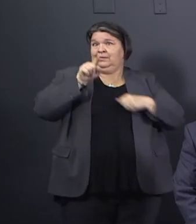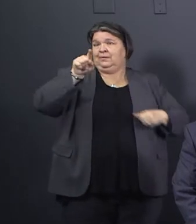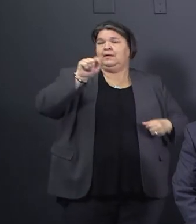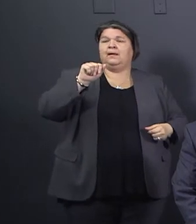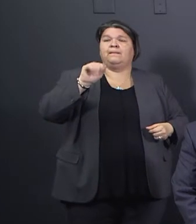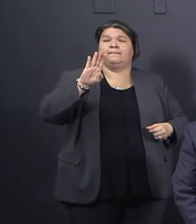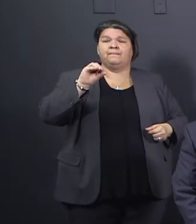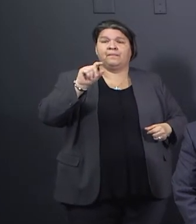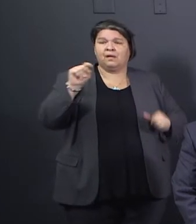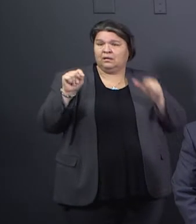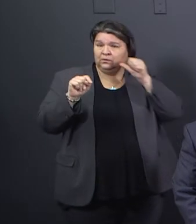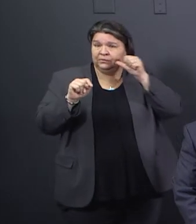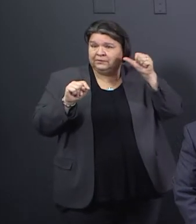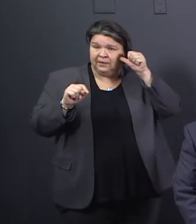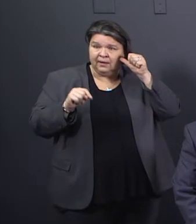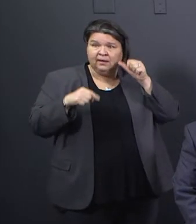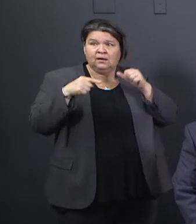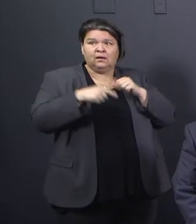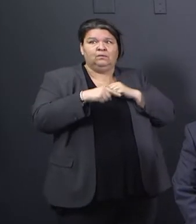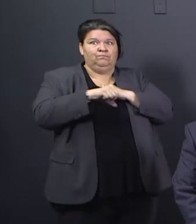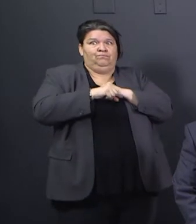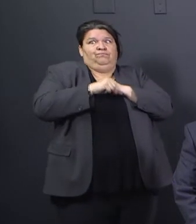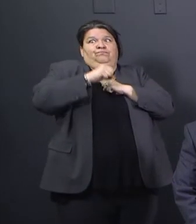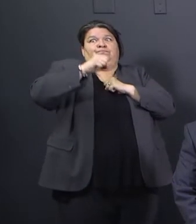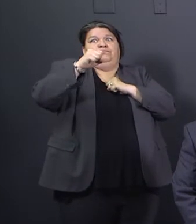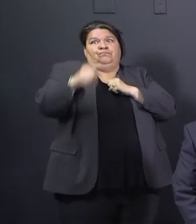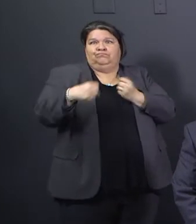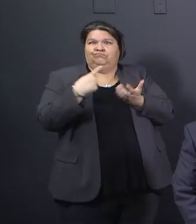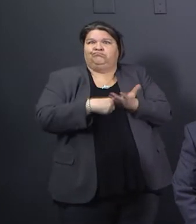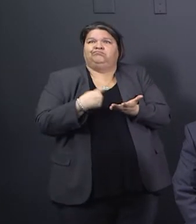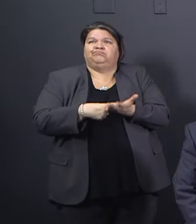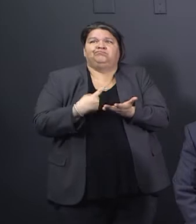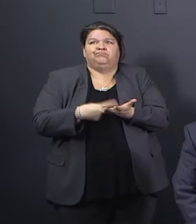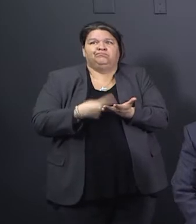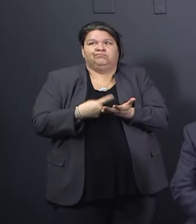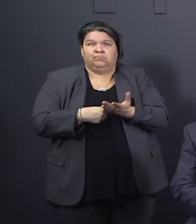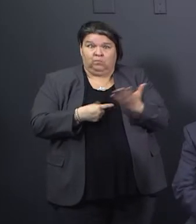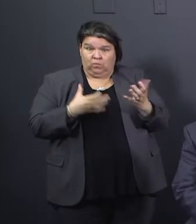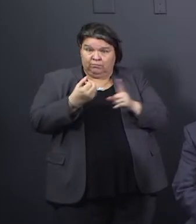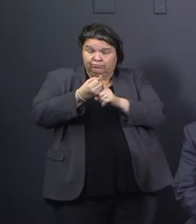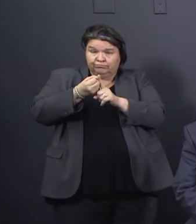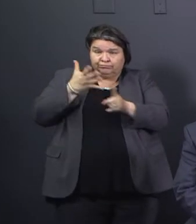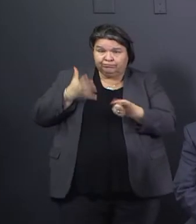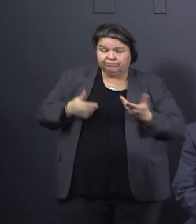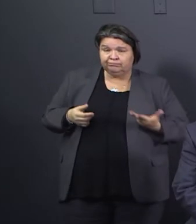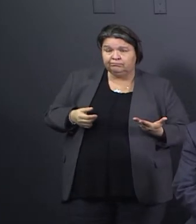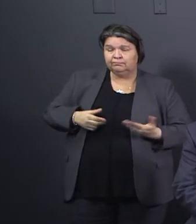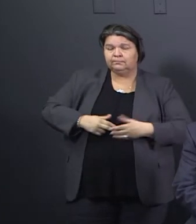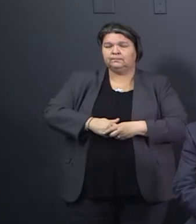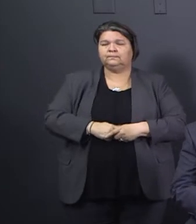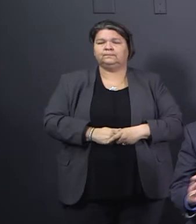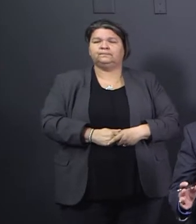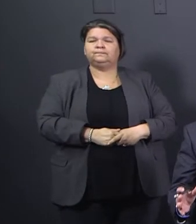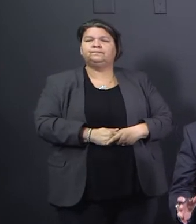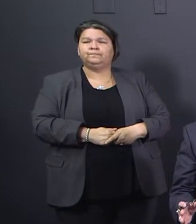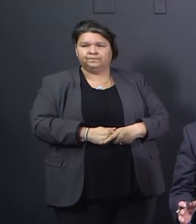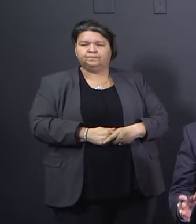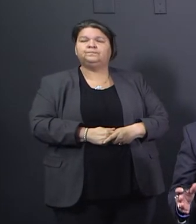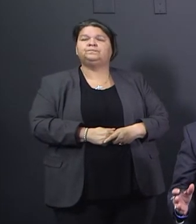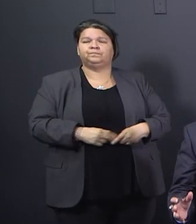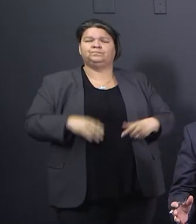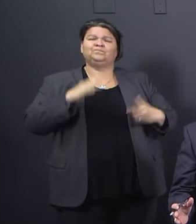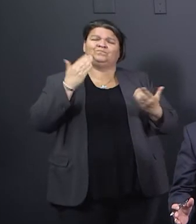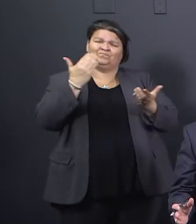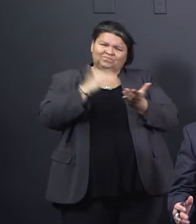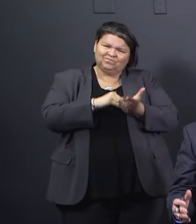conversation that's going to result in some changes. You want to tell us a little bit about that? You bet. Thank you. And again, I just cannot say enough